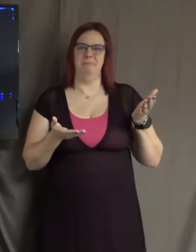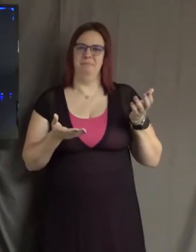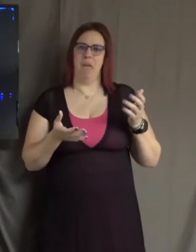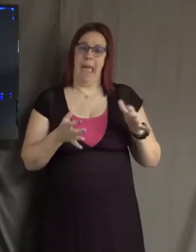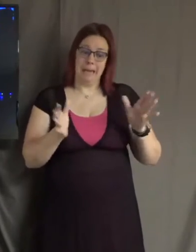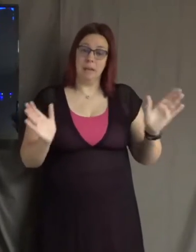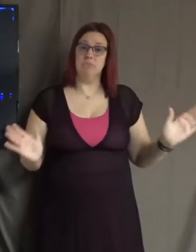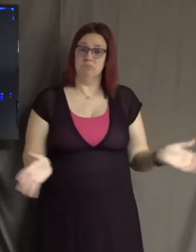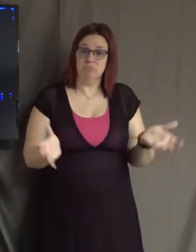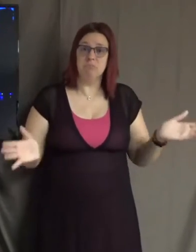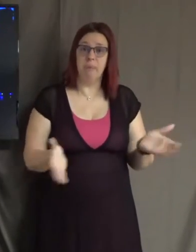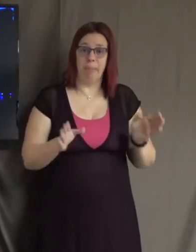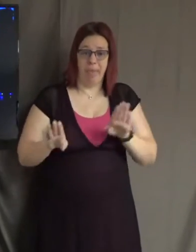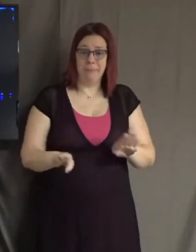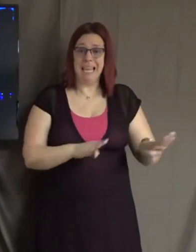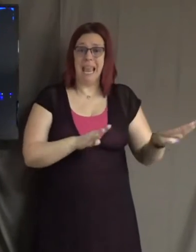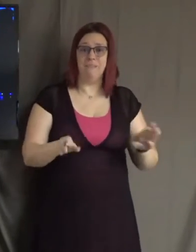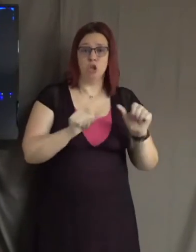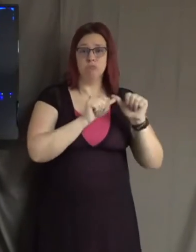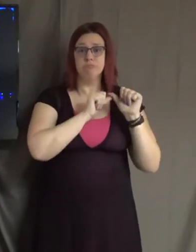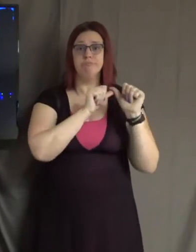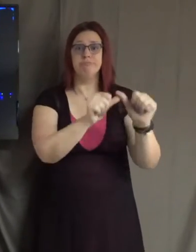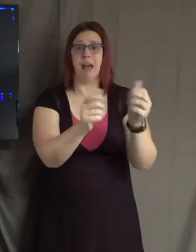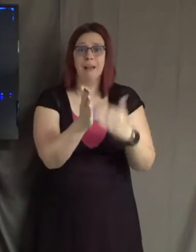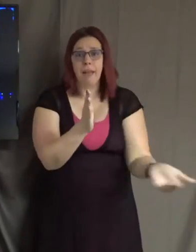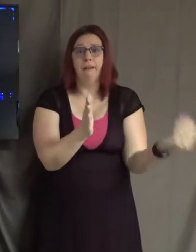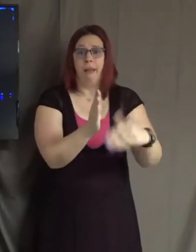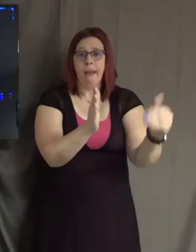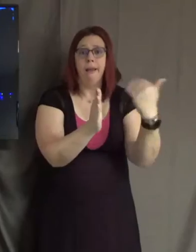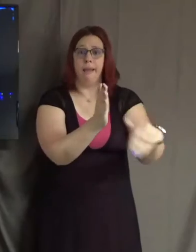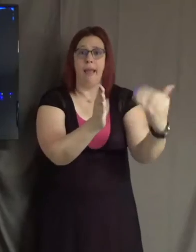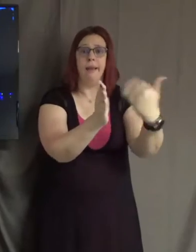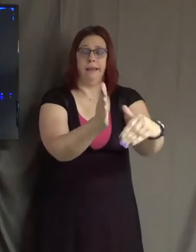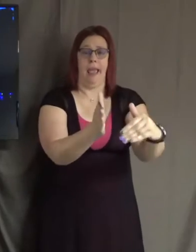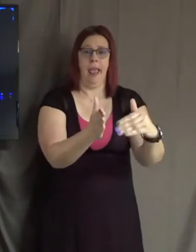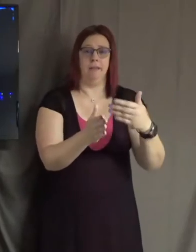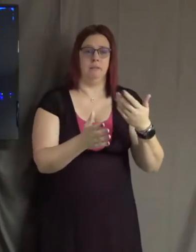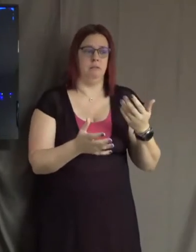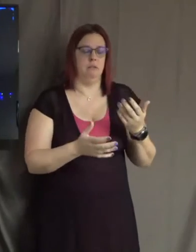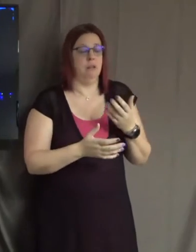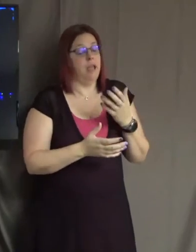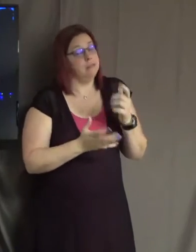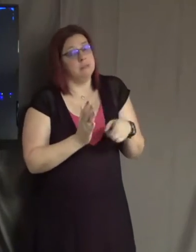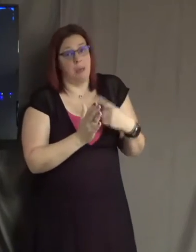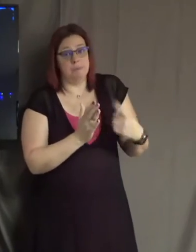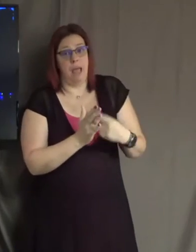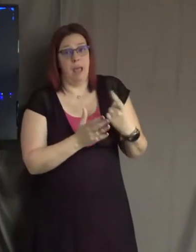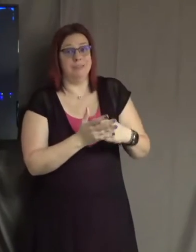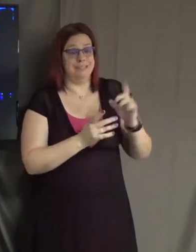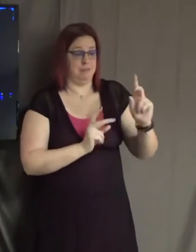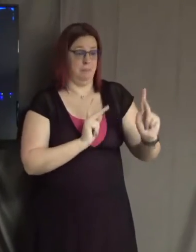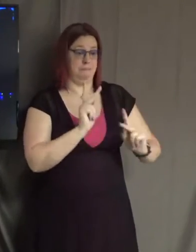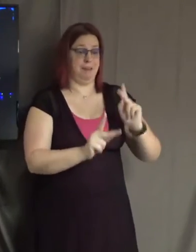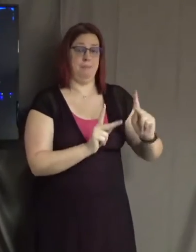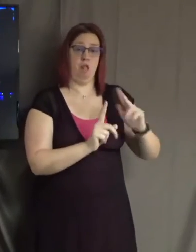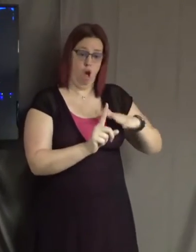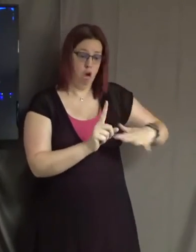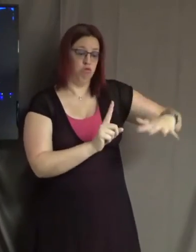of us who are in relationships with other people who are around us a lot, including our spouse or partner or the children who are around